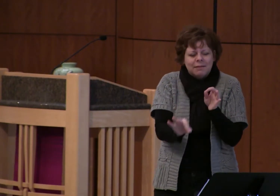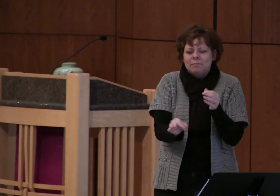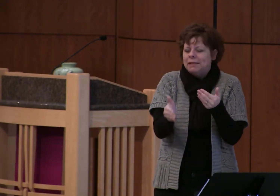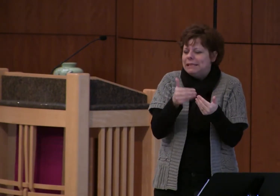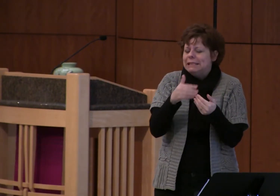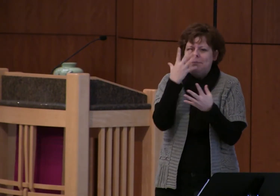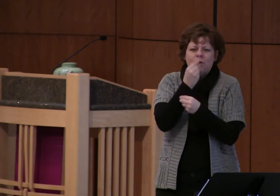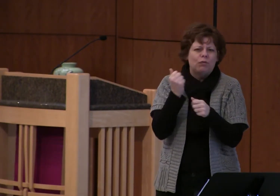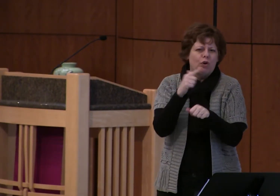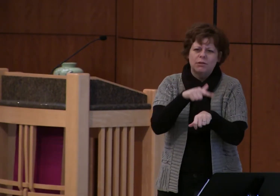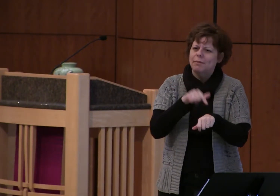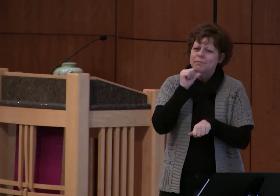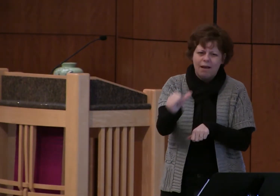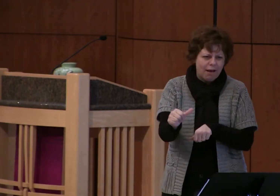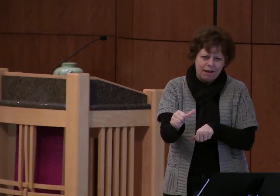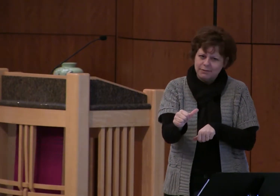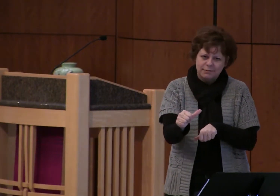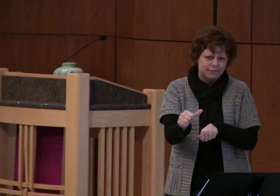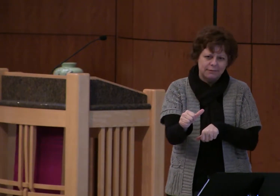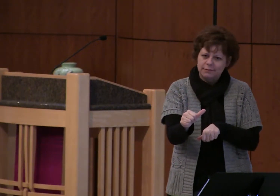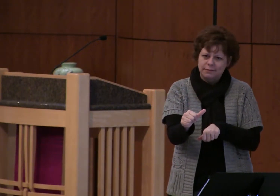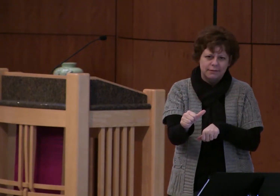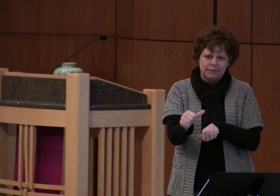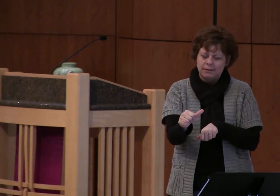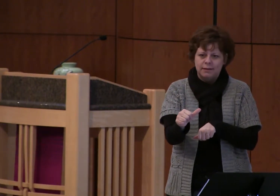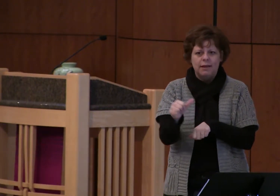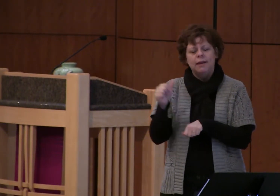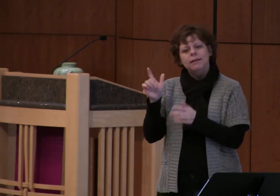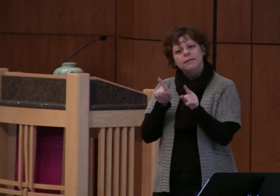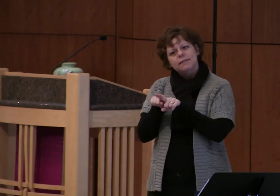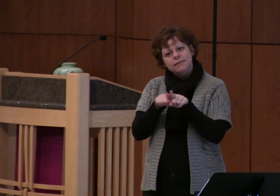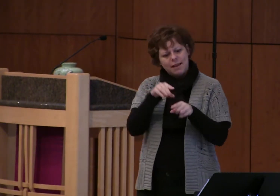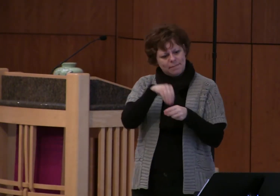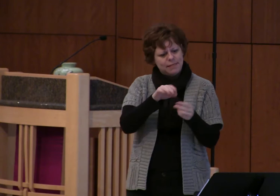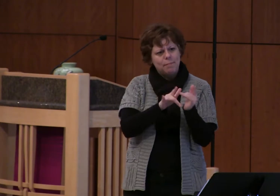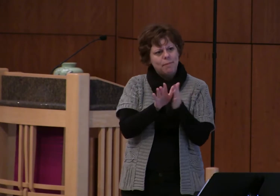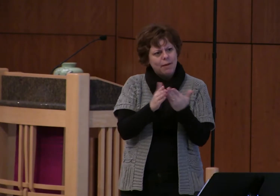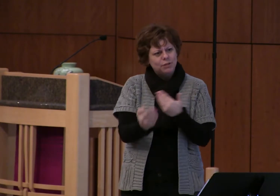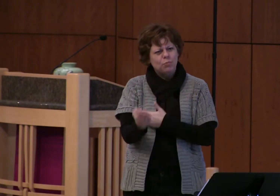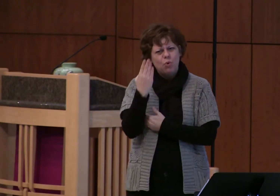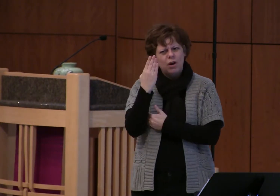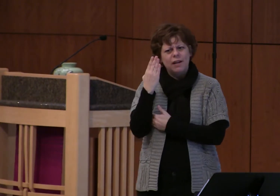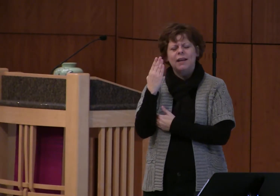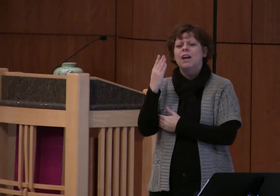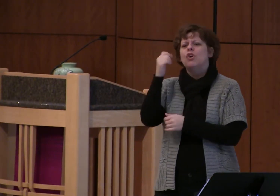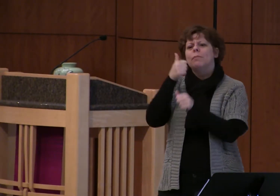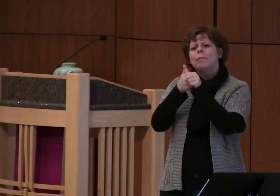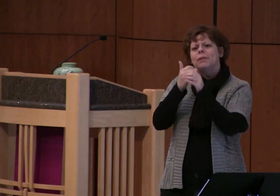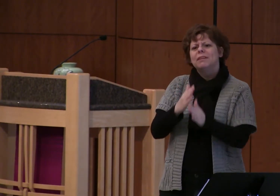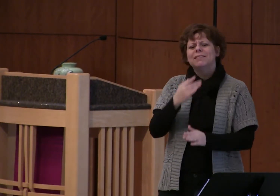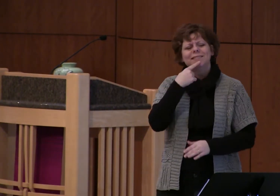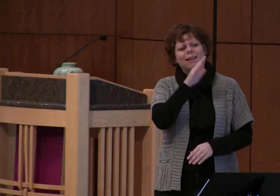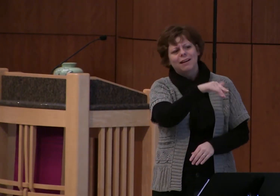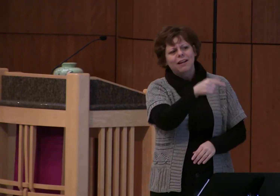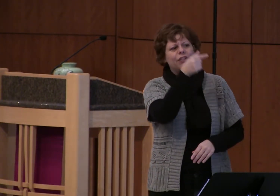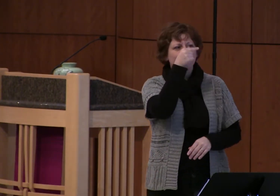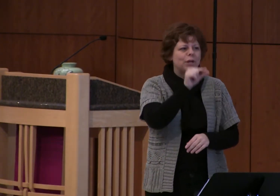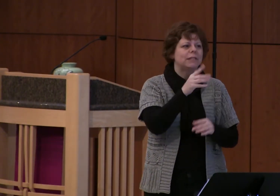gospel this morning when the disciples tell Jesus that there were some Greeks who wanted to meet him Jesus says rather